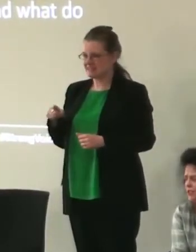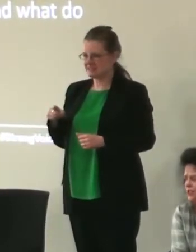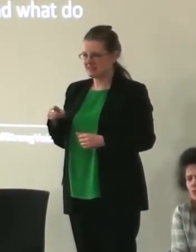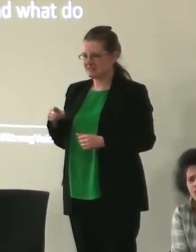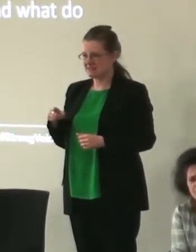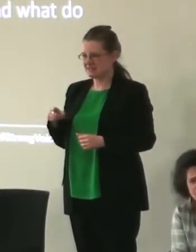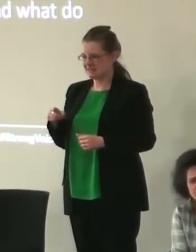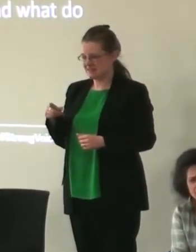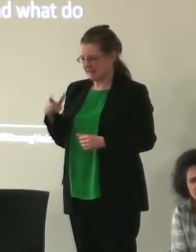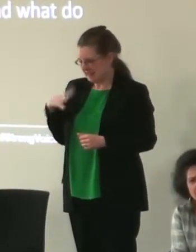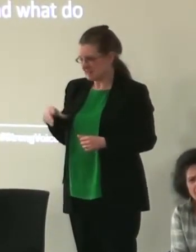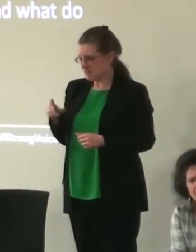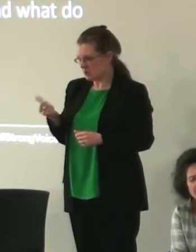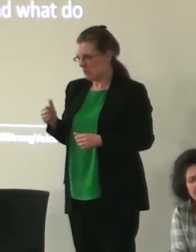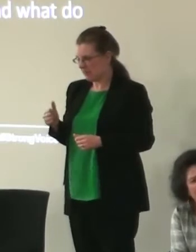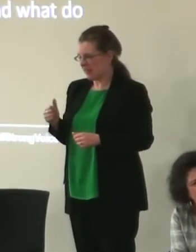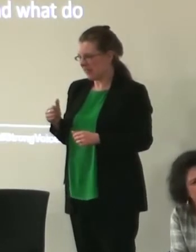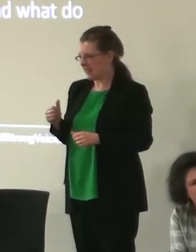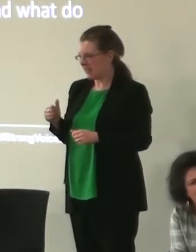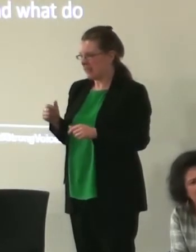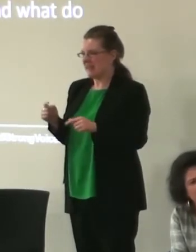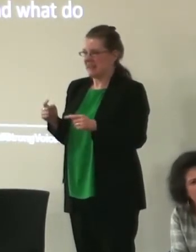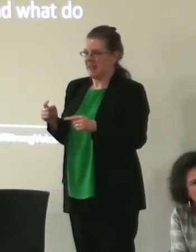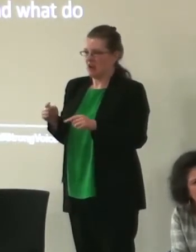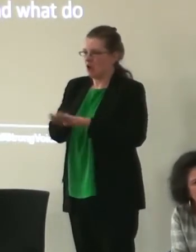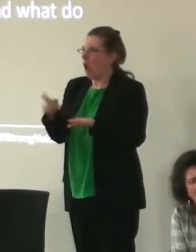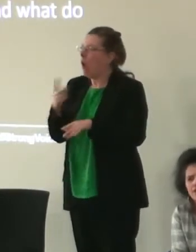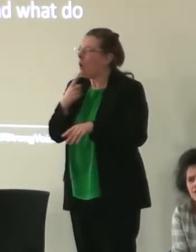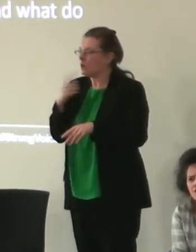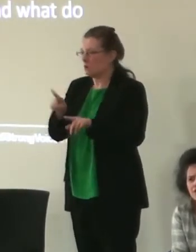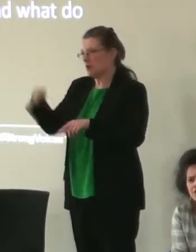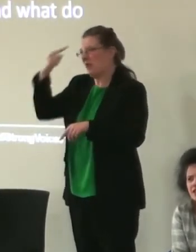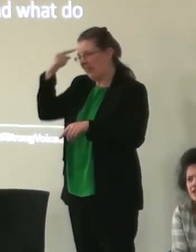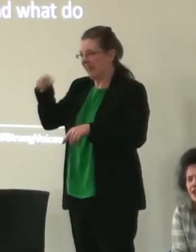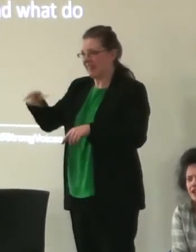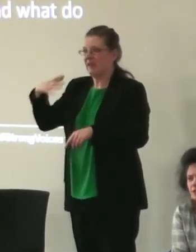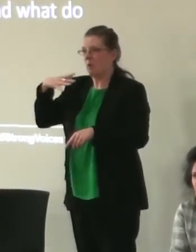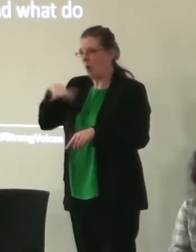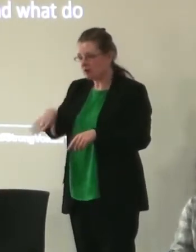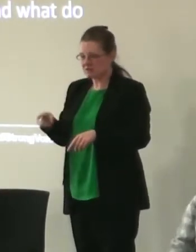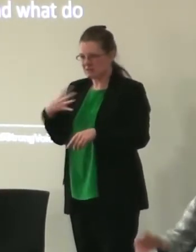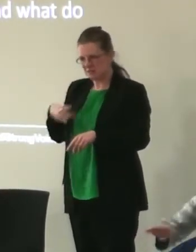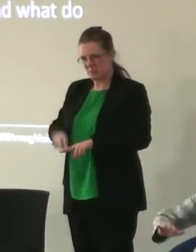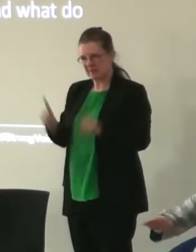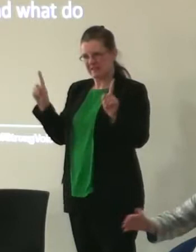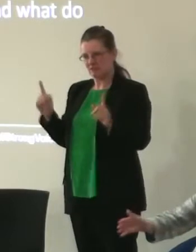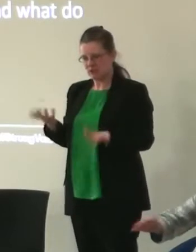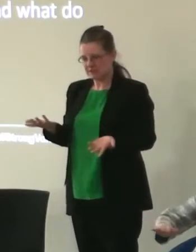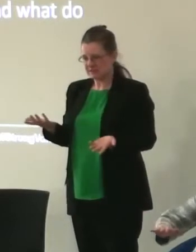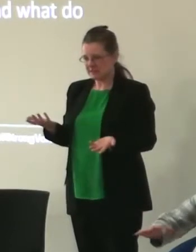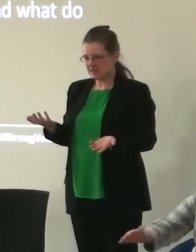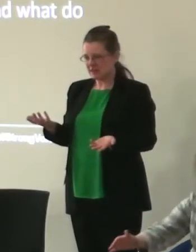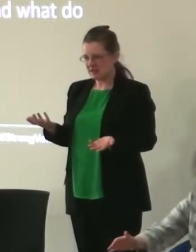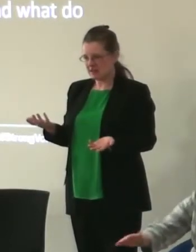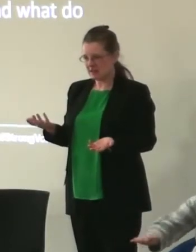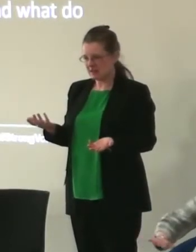people might actually just want to do and I think this is kind of an interesting paradox in that we're sort